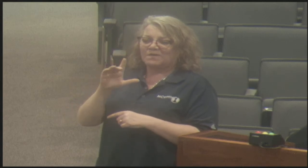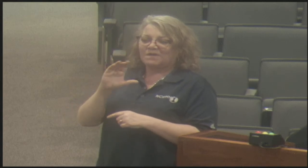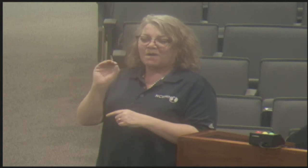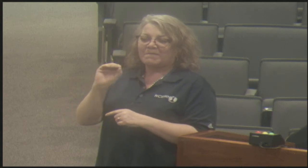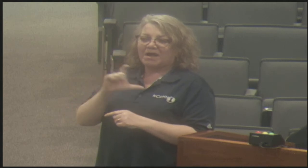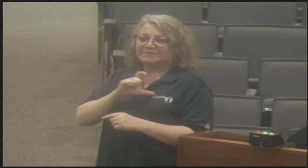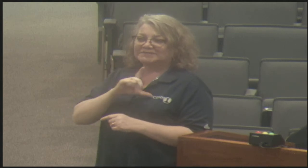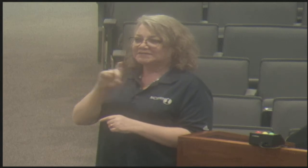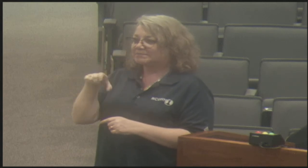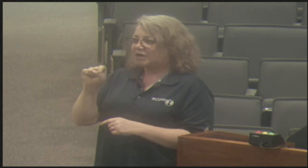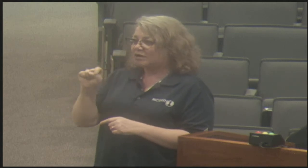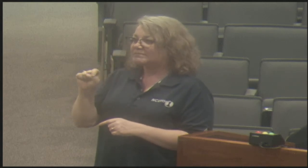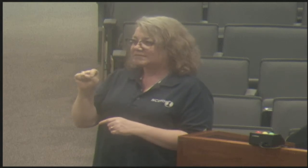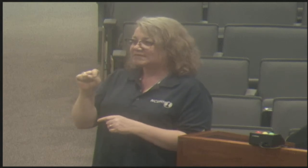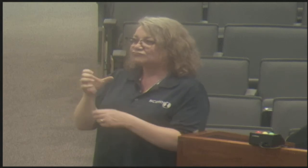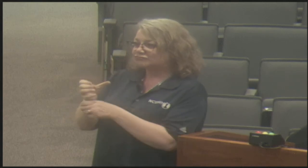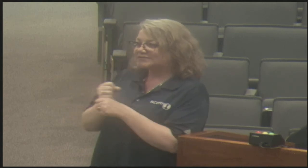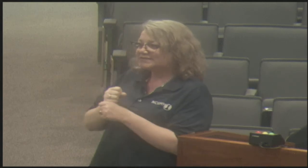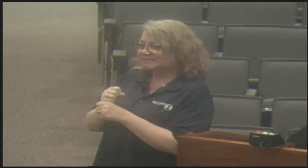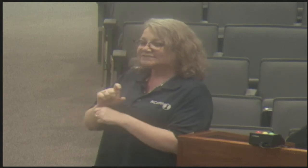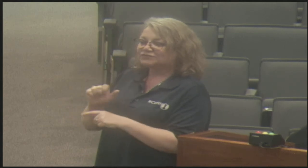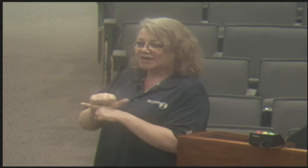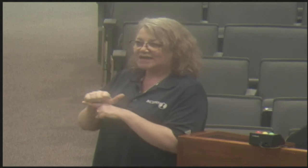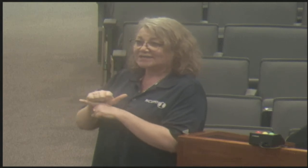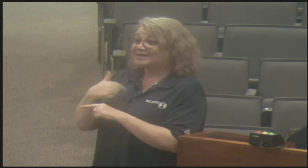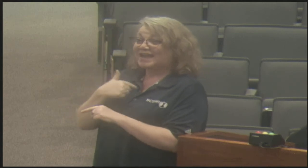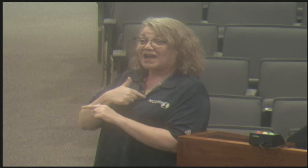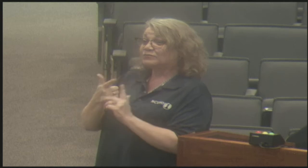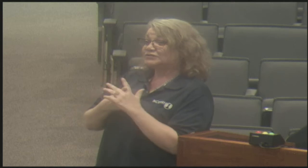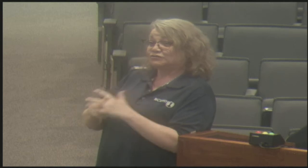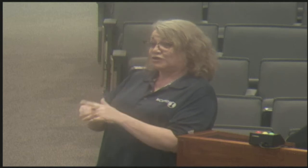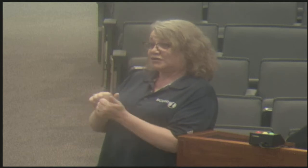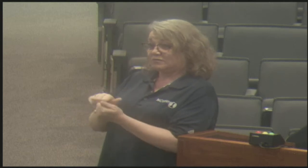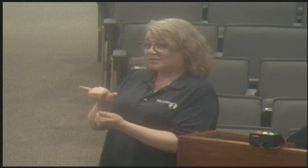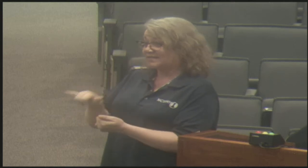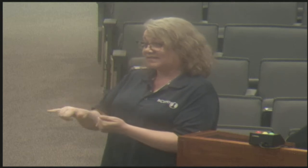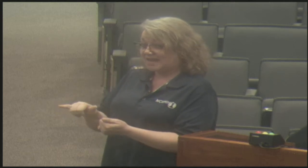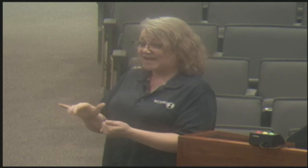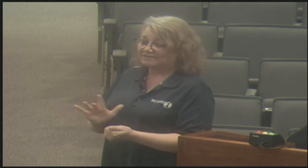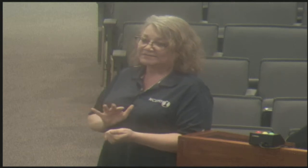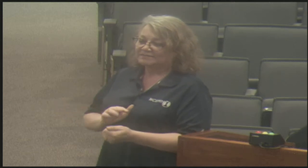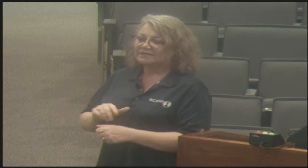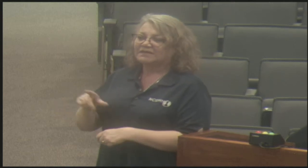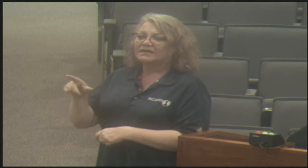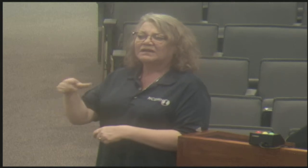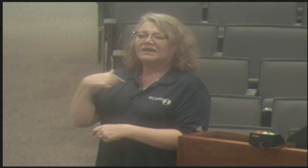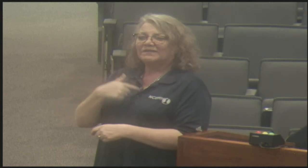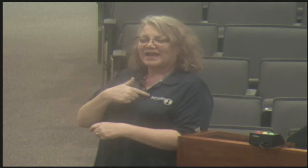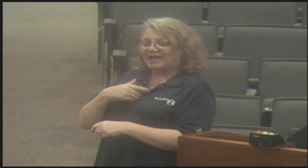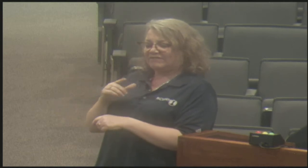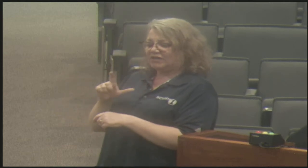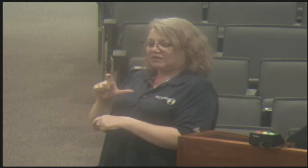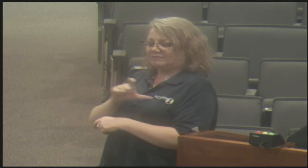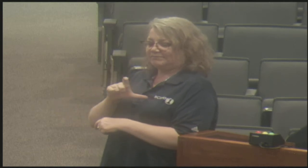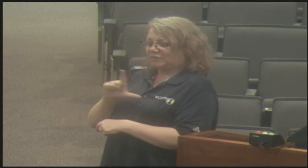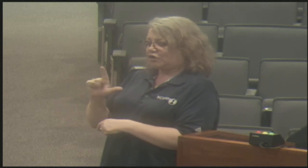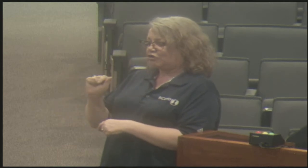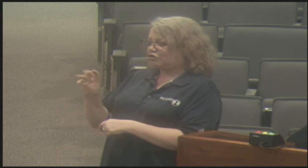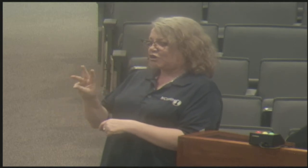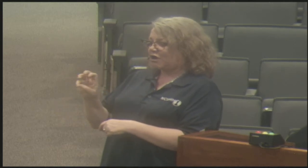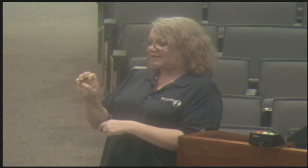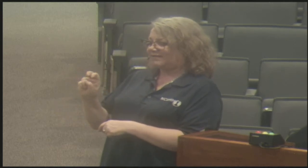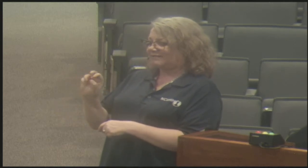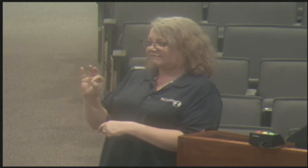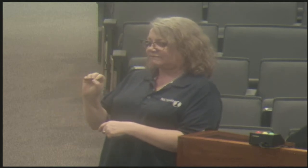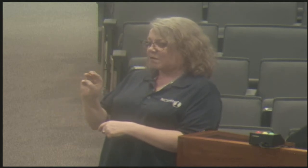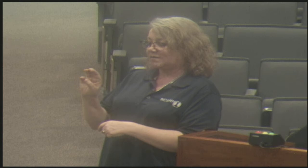services that we've provided in the past. The Omaha police department is currently receiving training. And it's pretty remarkable how